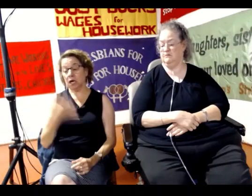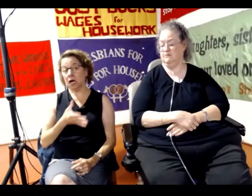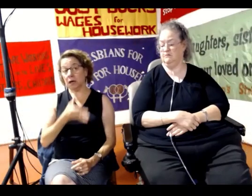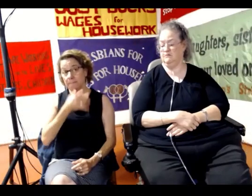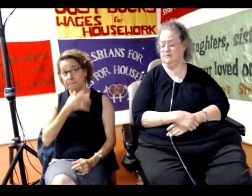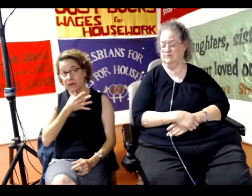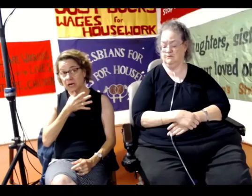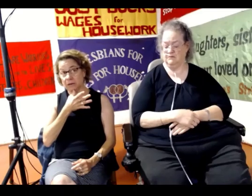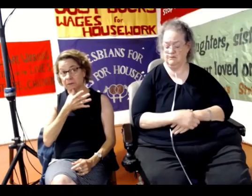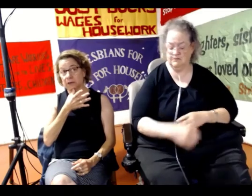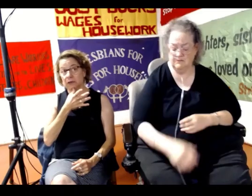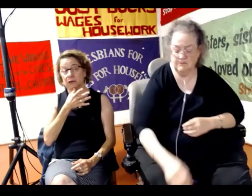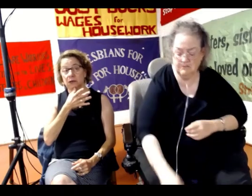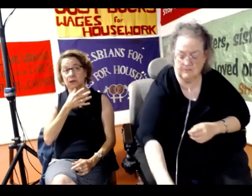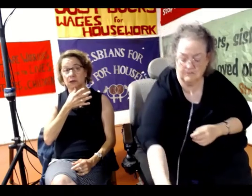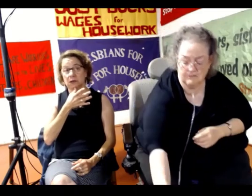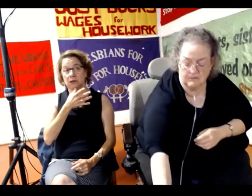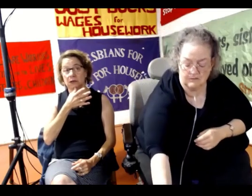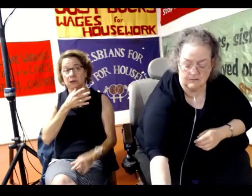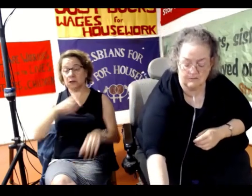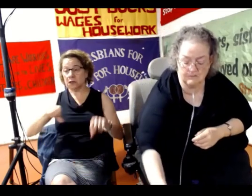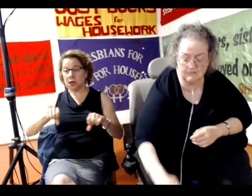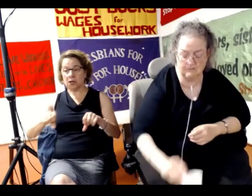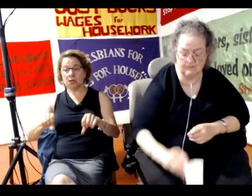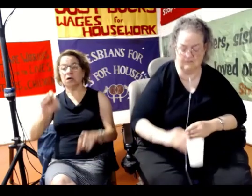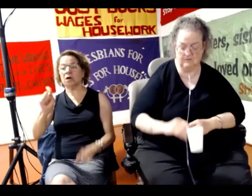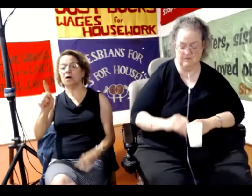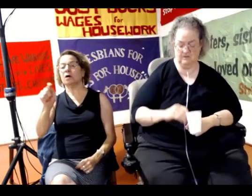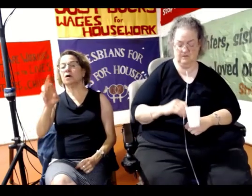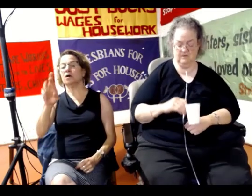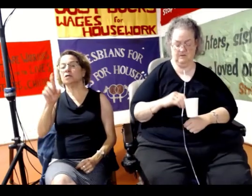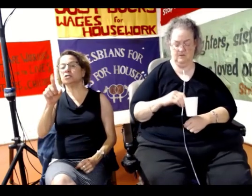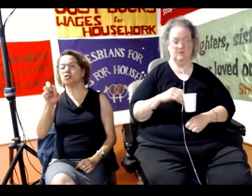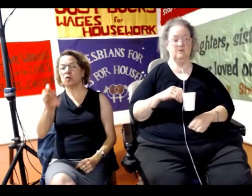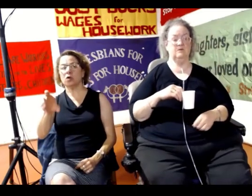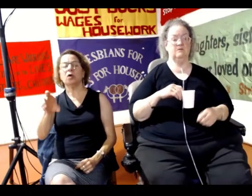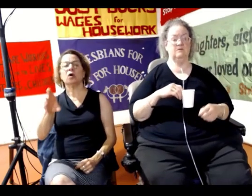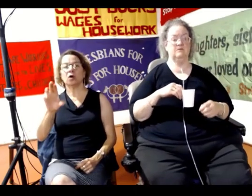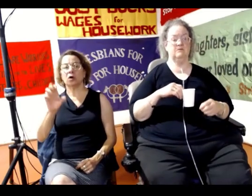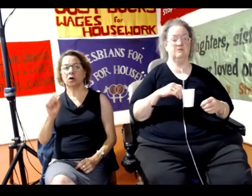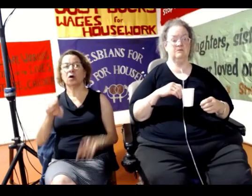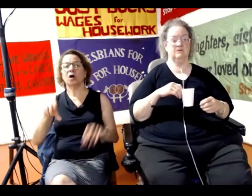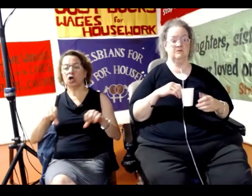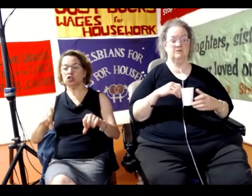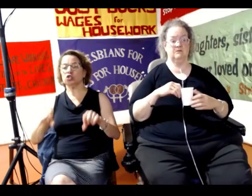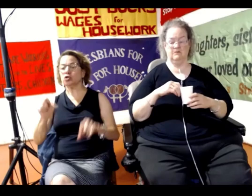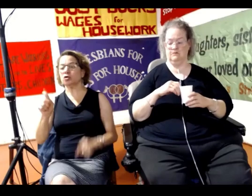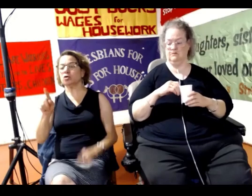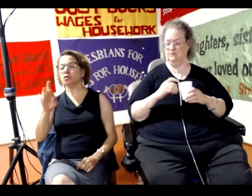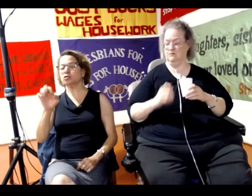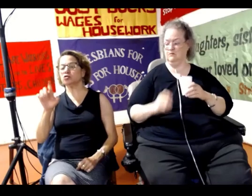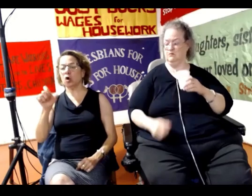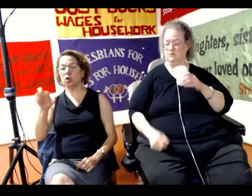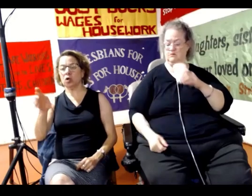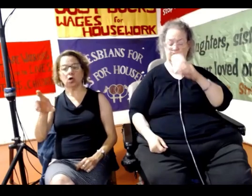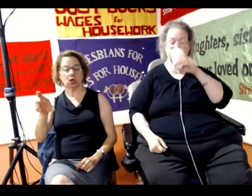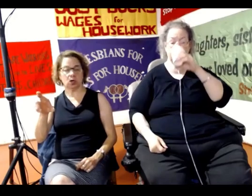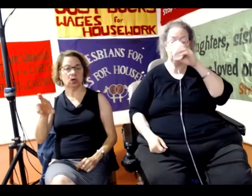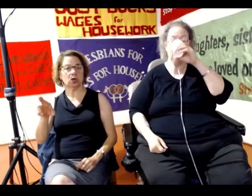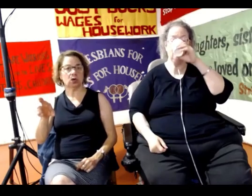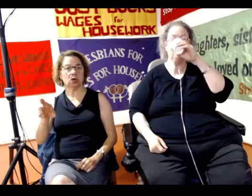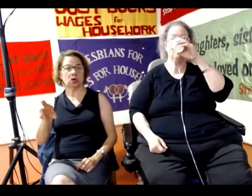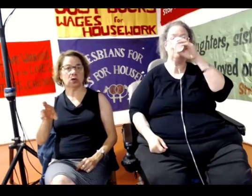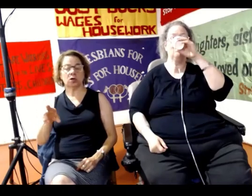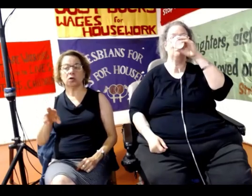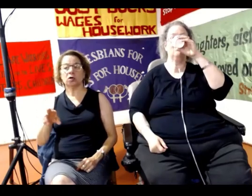and she didn't have a push chair. I don't know what you call it here. A stroller. Thank you. She didn't have a stroller for her